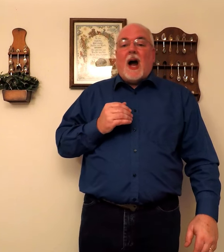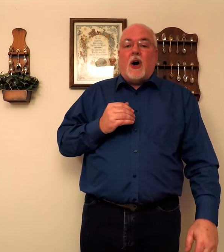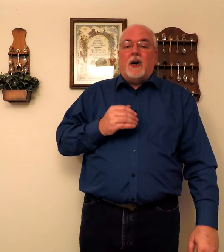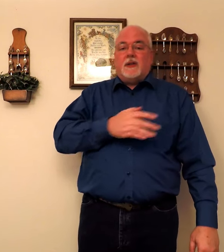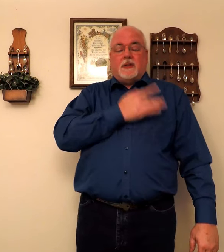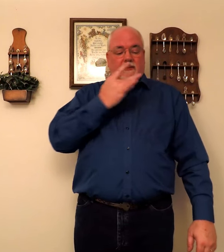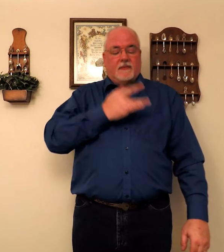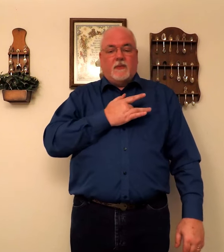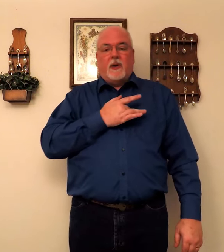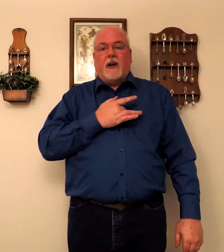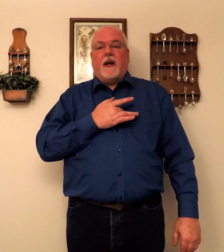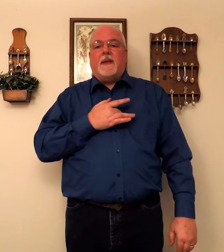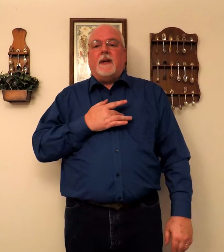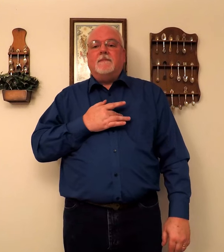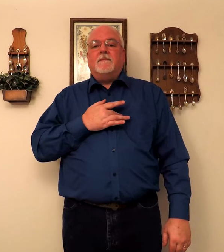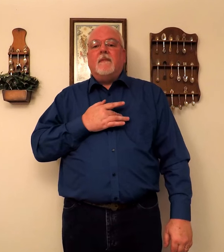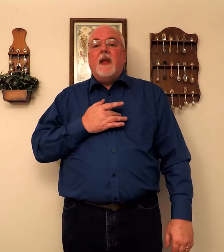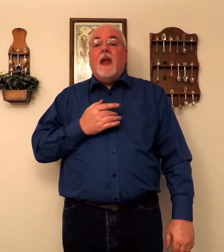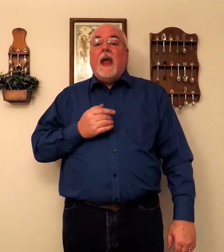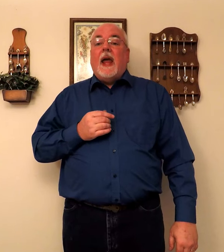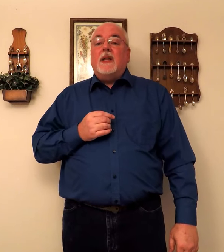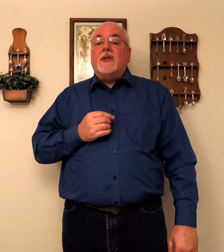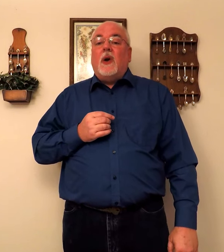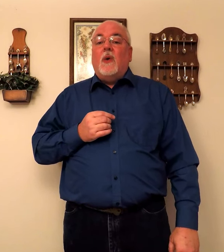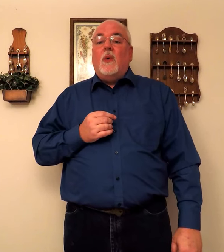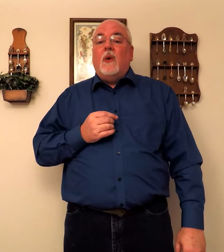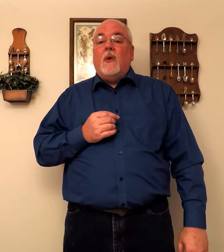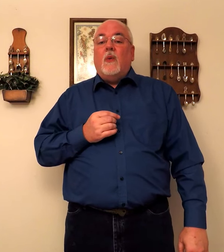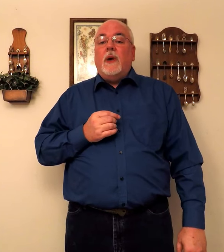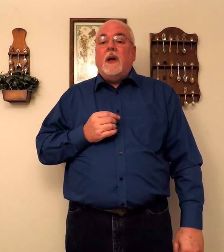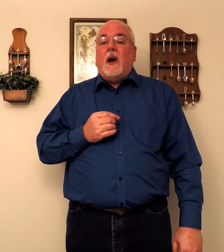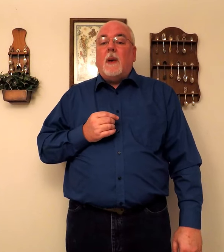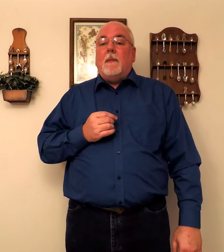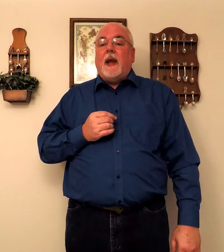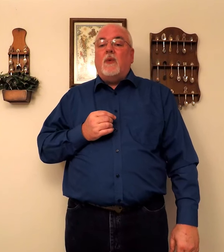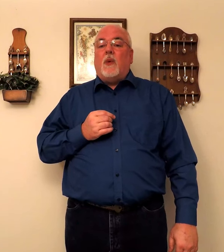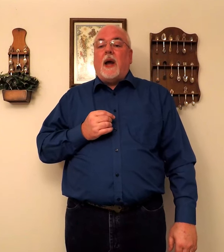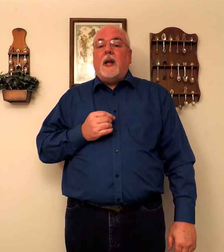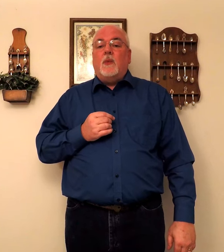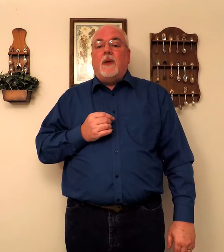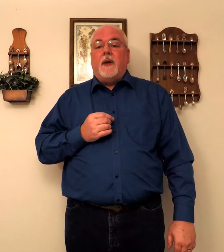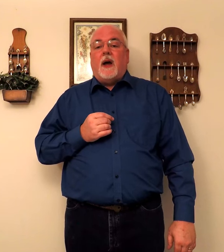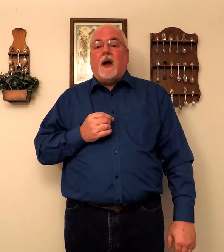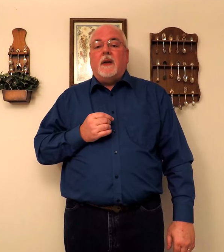Hearts. We already got that. And so we are made right with God.